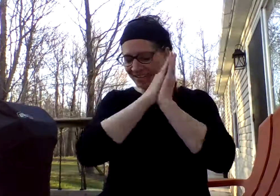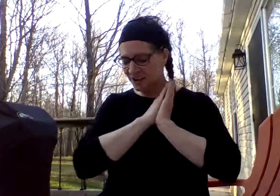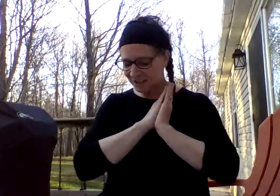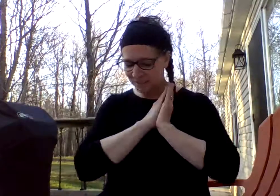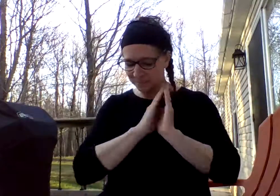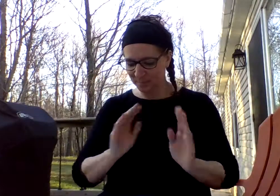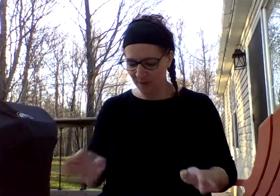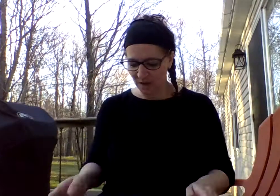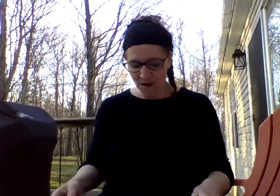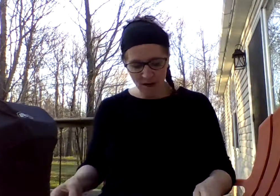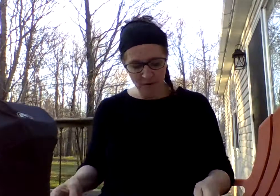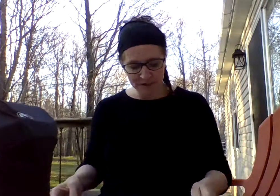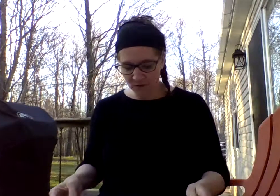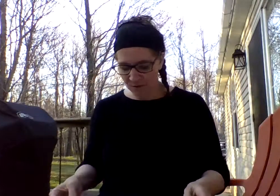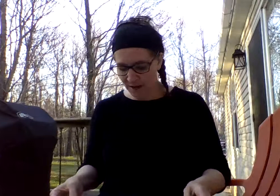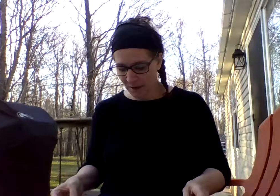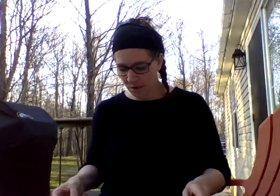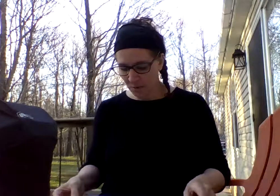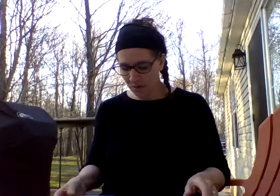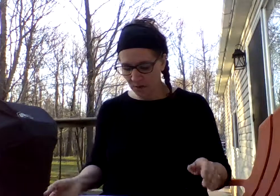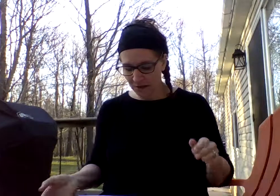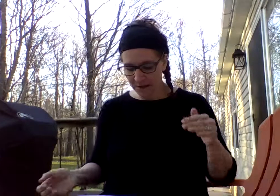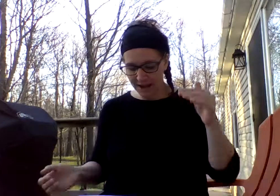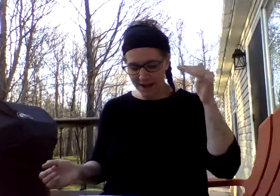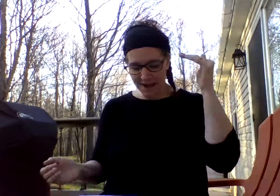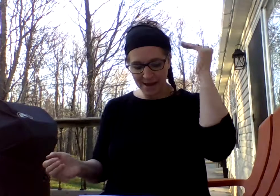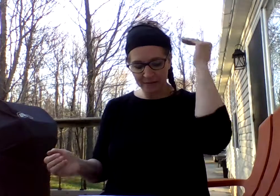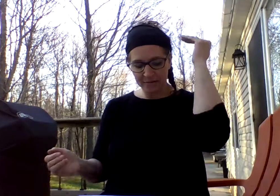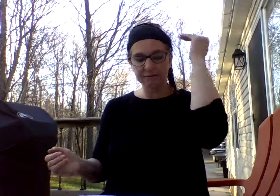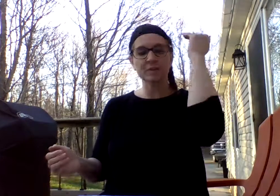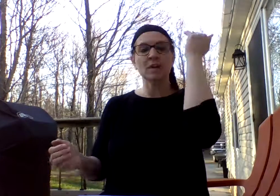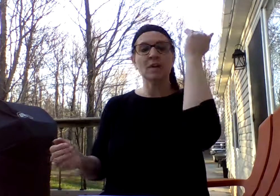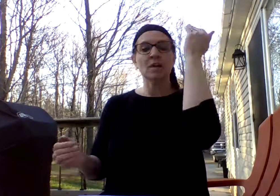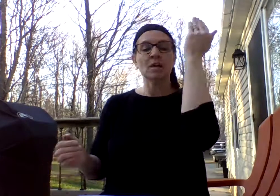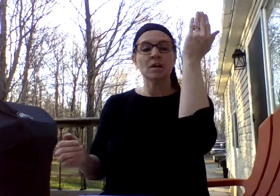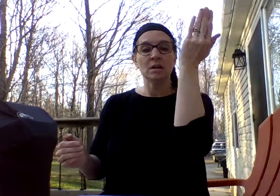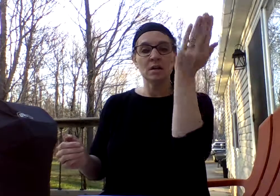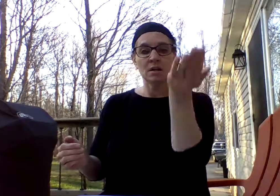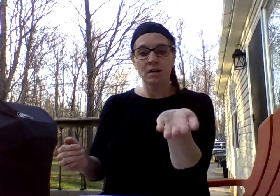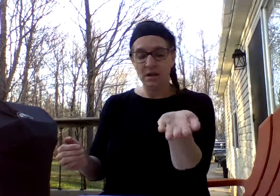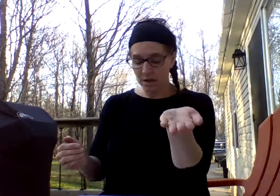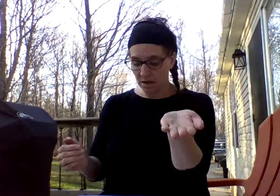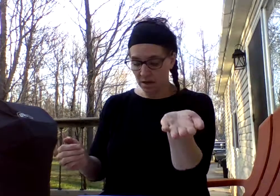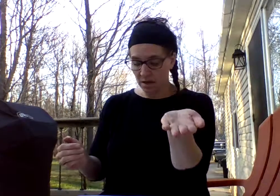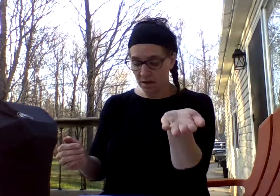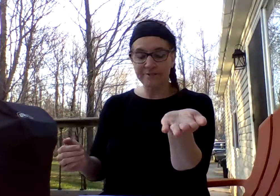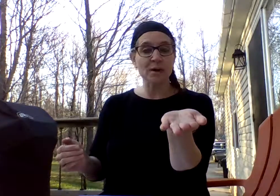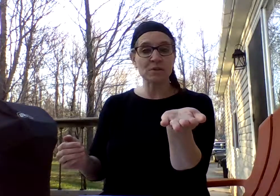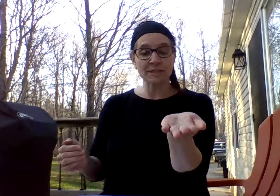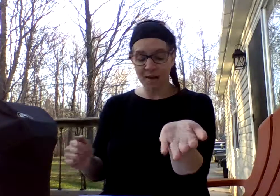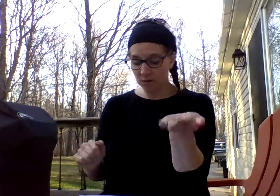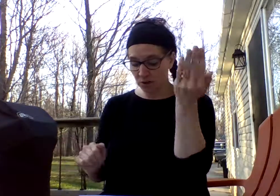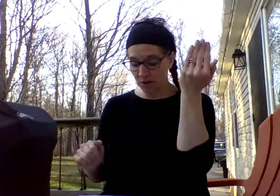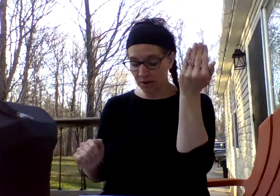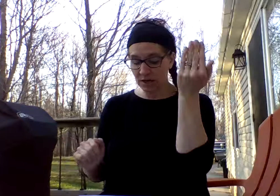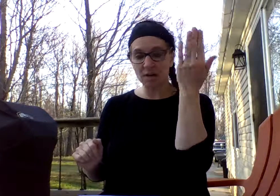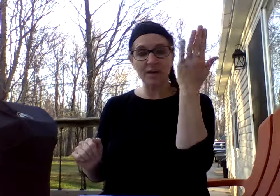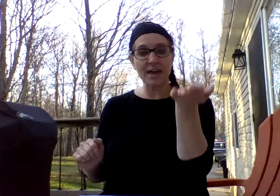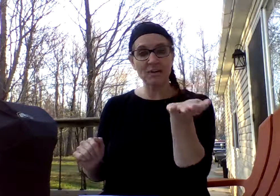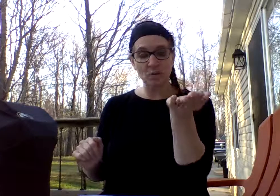Awesome. All right. So now we're going to have a vowel sound. So you're going to hear the end of